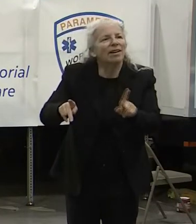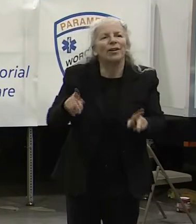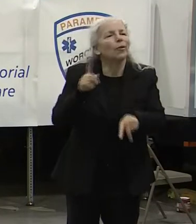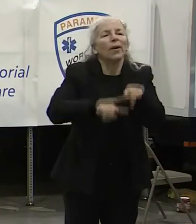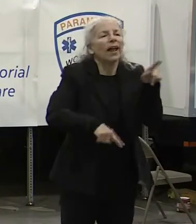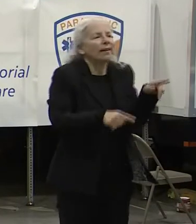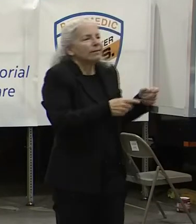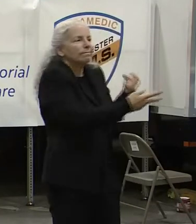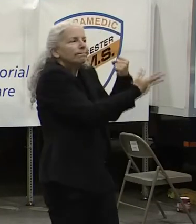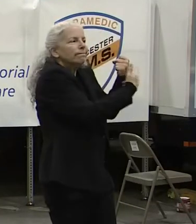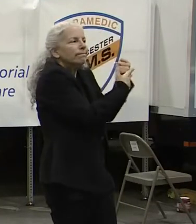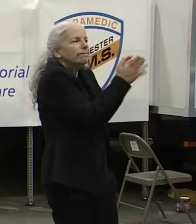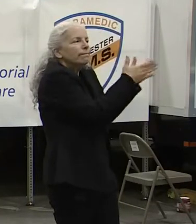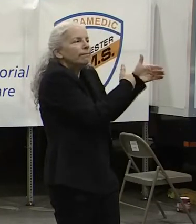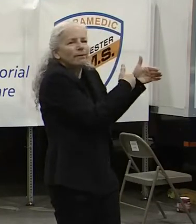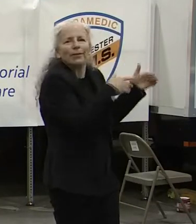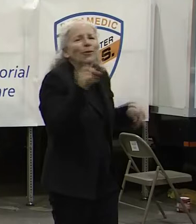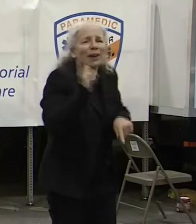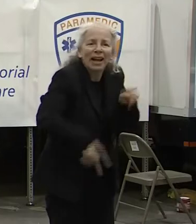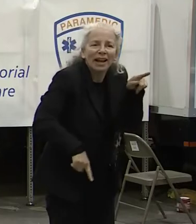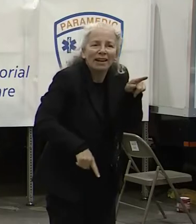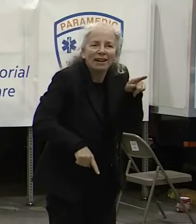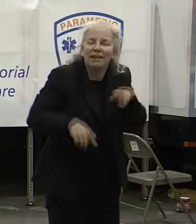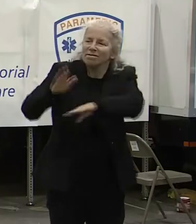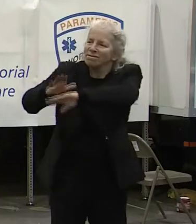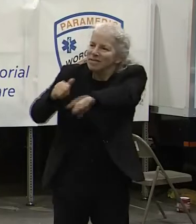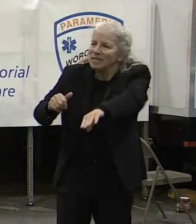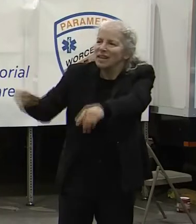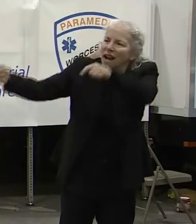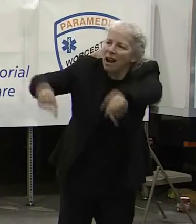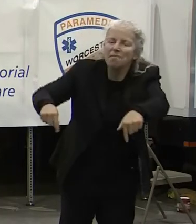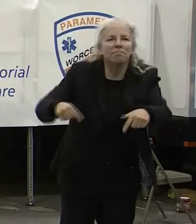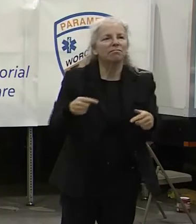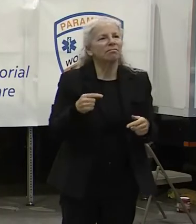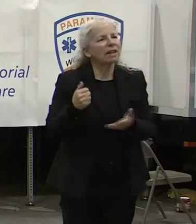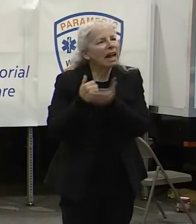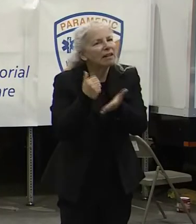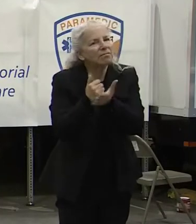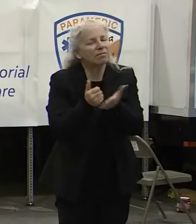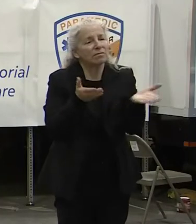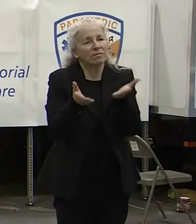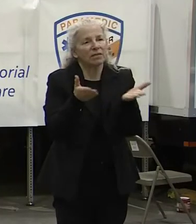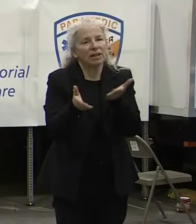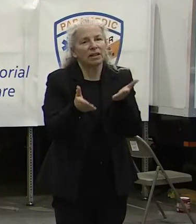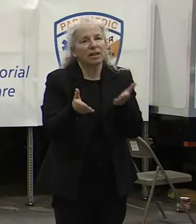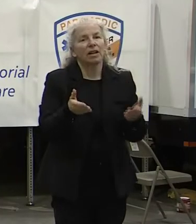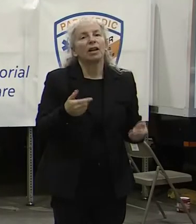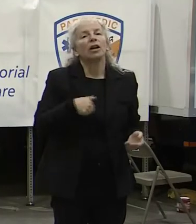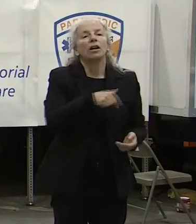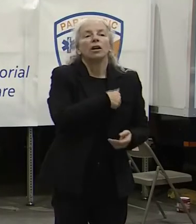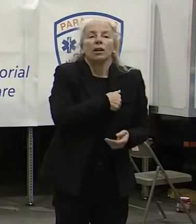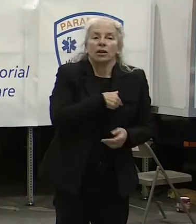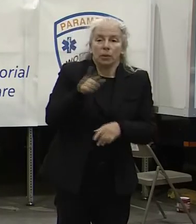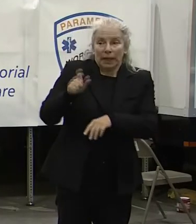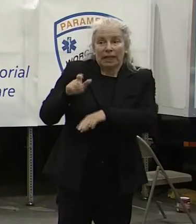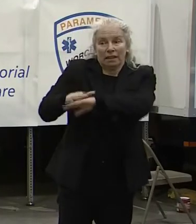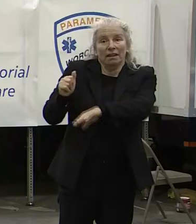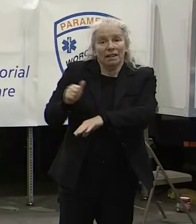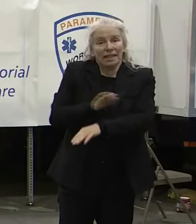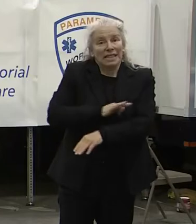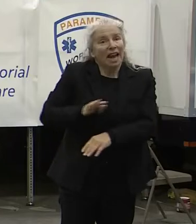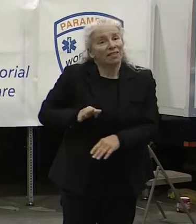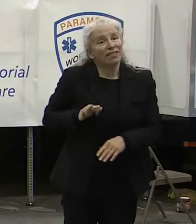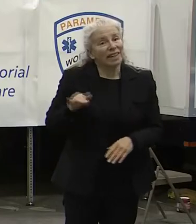and put into service when we need them. And right now, this is a call for staffing. The opening of this site